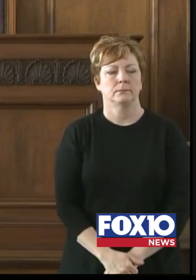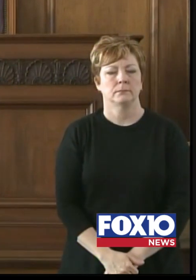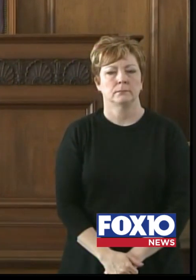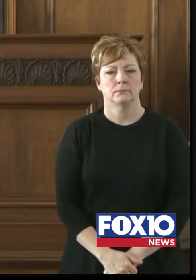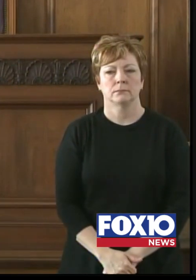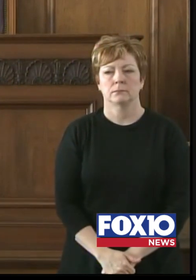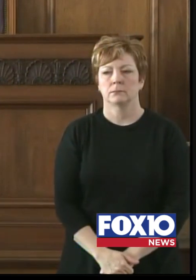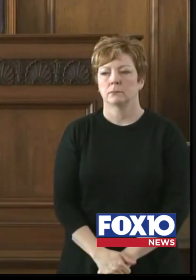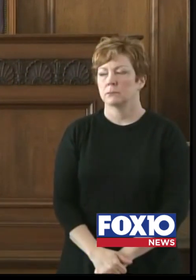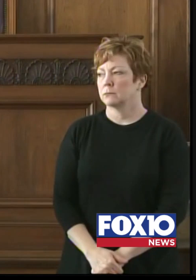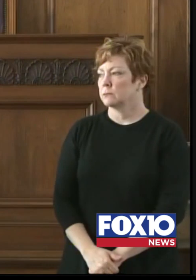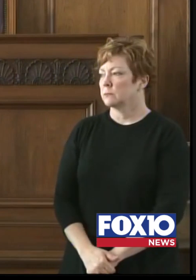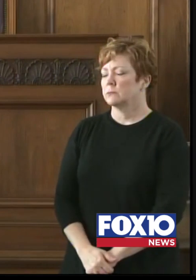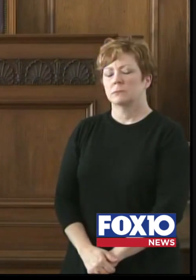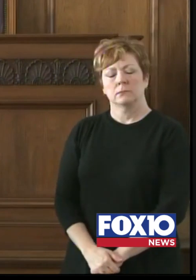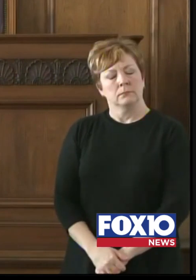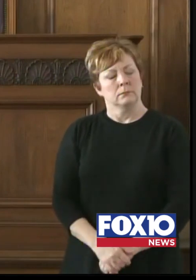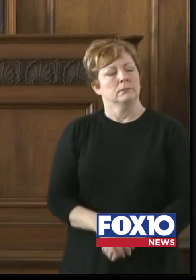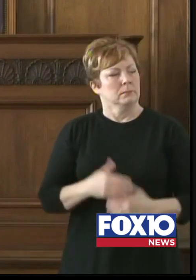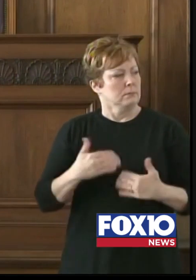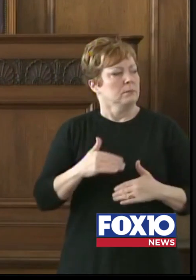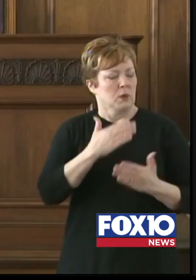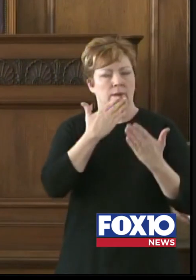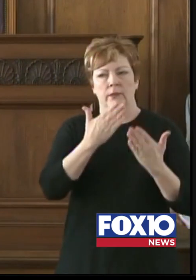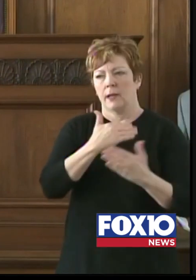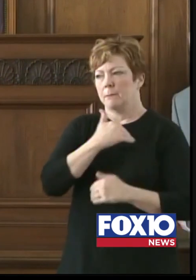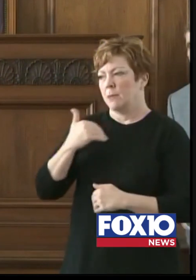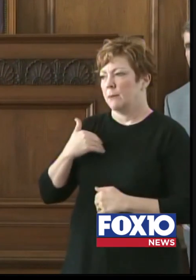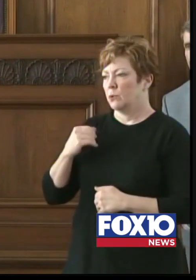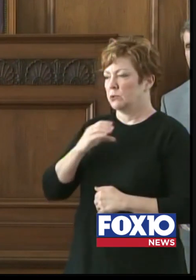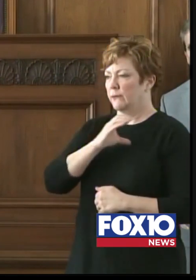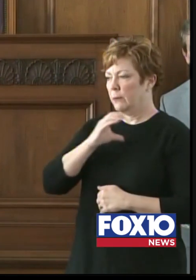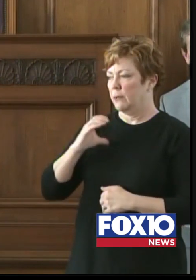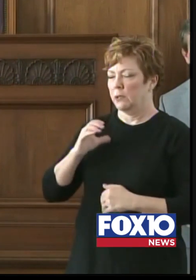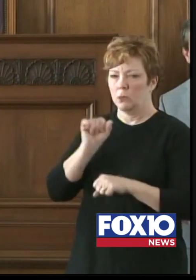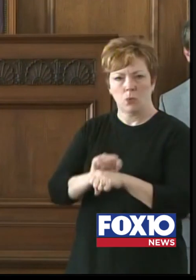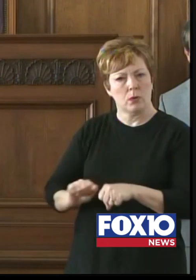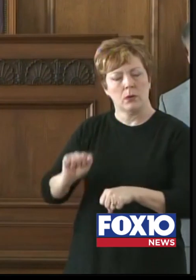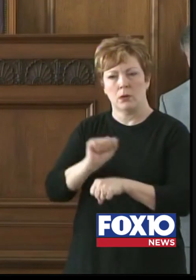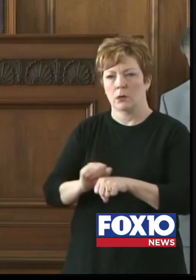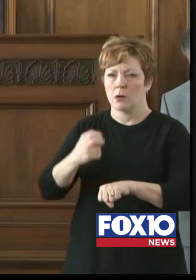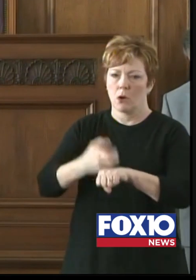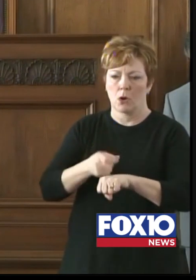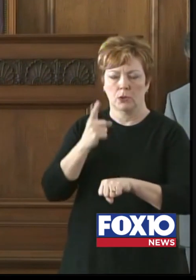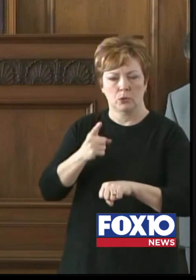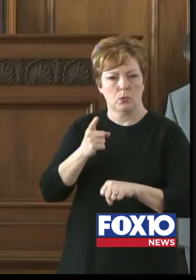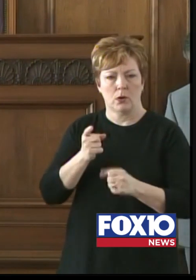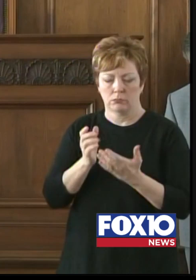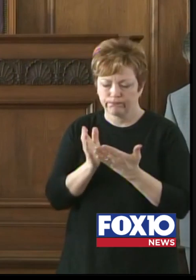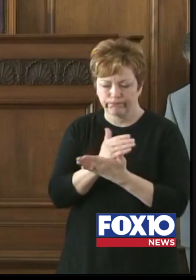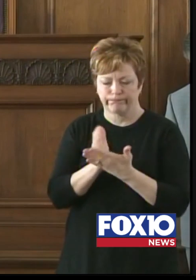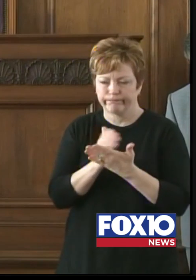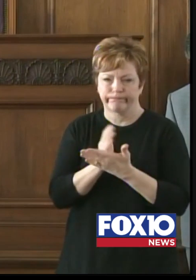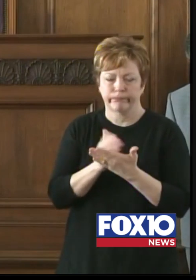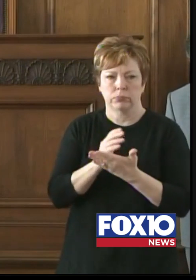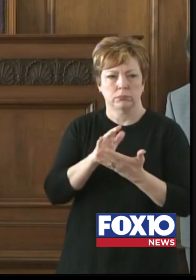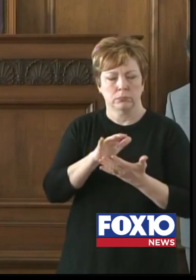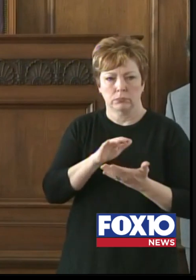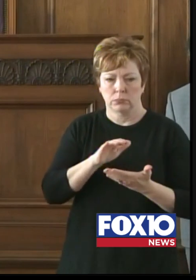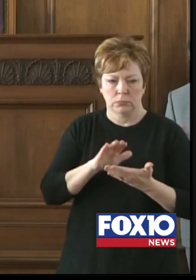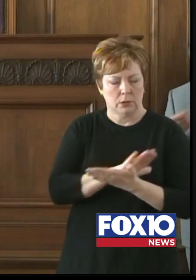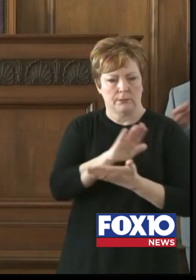Certainly we do thank the members of this committee for working so hard. You all poured through pages and pages and pages of documents and